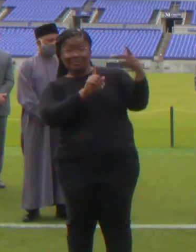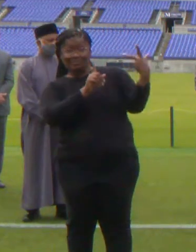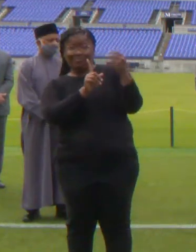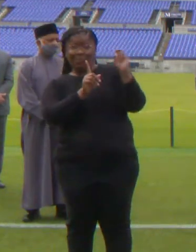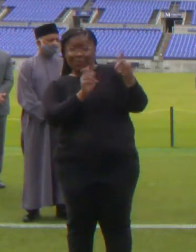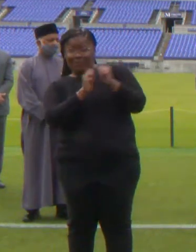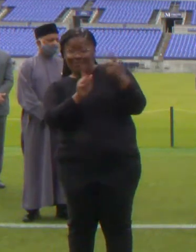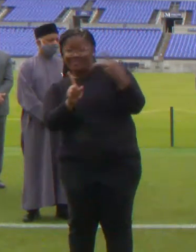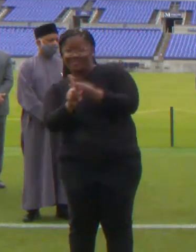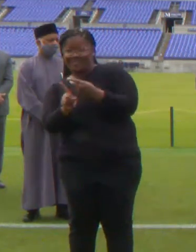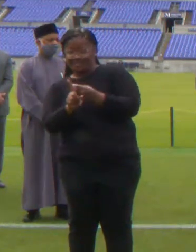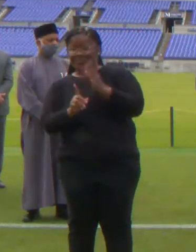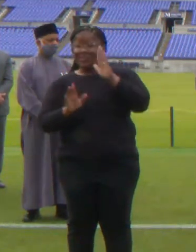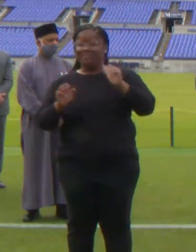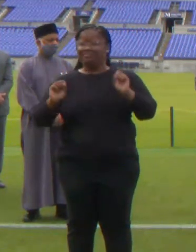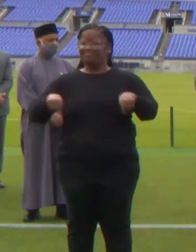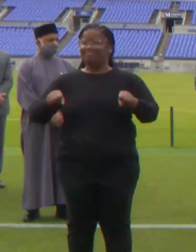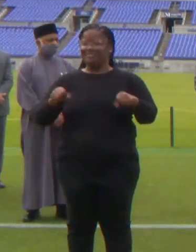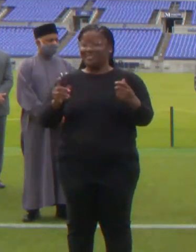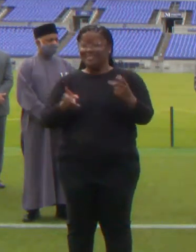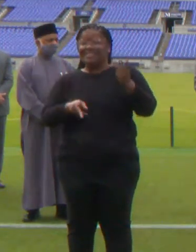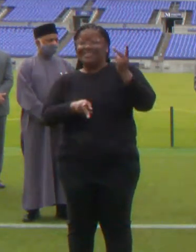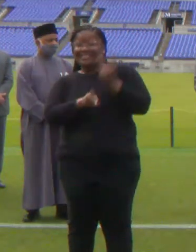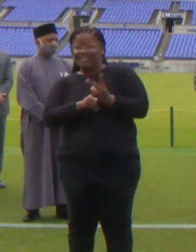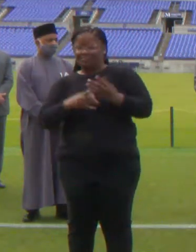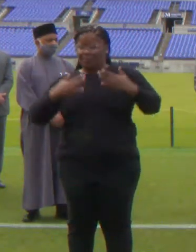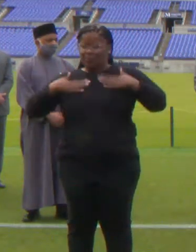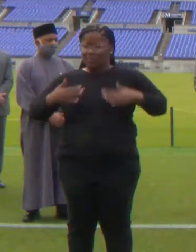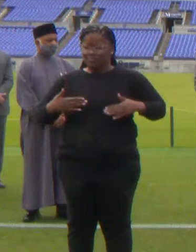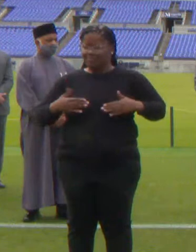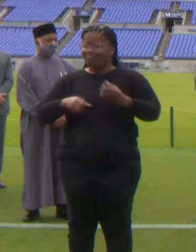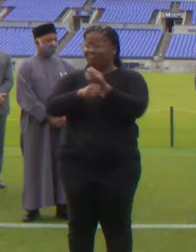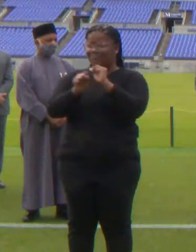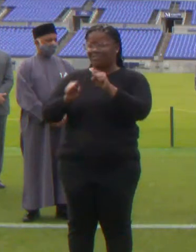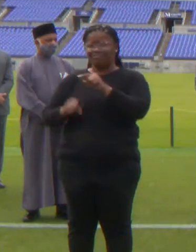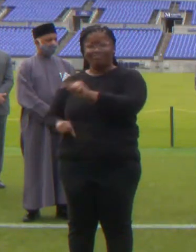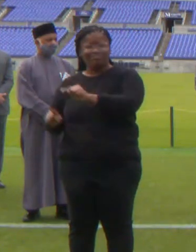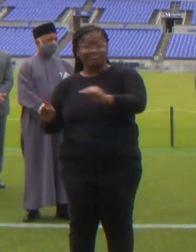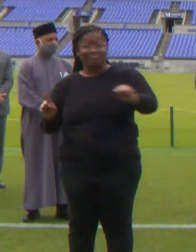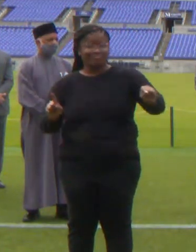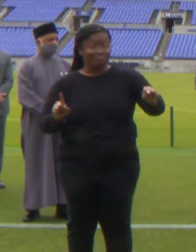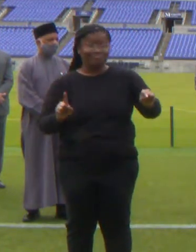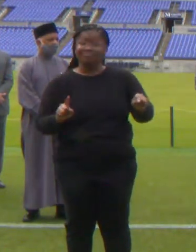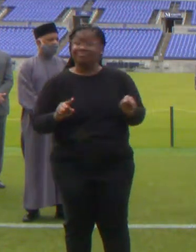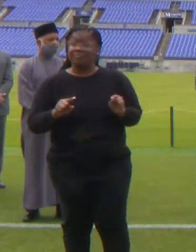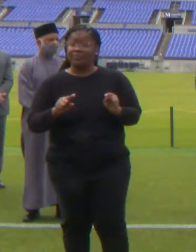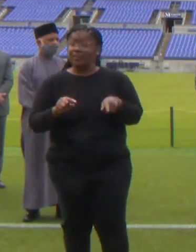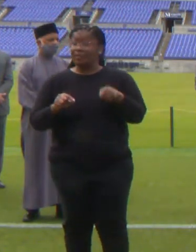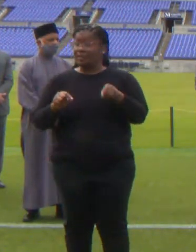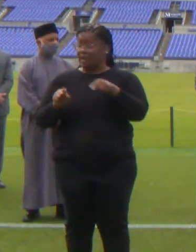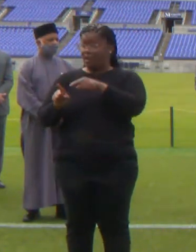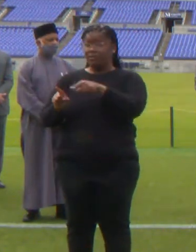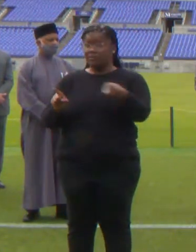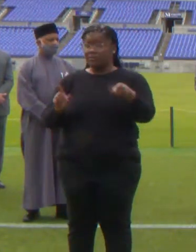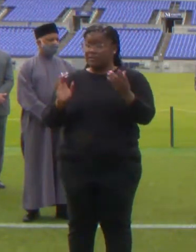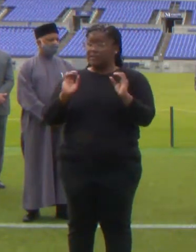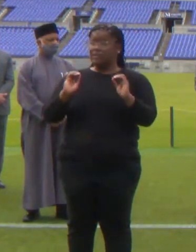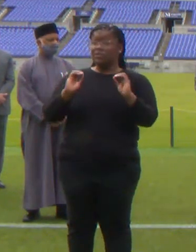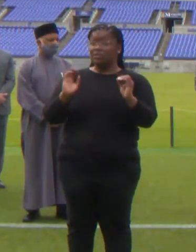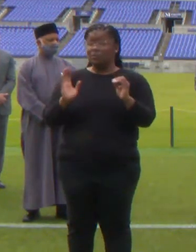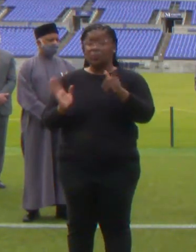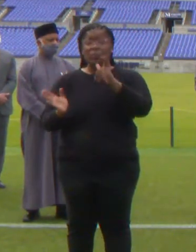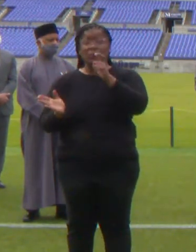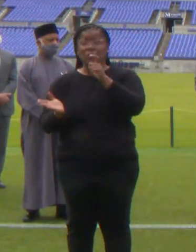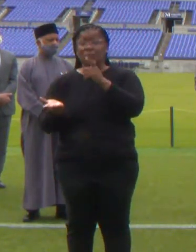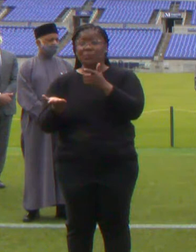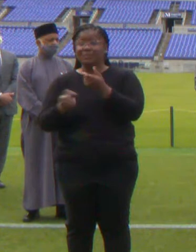have the ability to keep humankind safe. As the Talmud teaches in the Tractate of Sanhedrin, whoever saves a